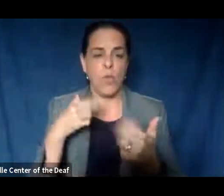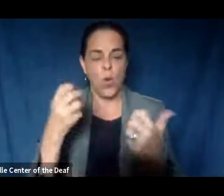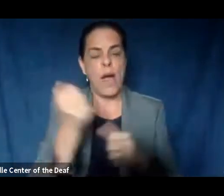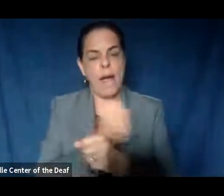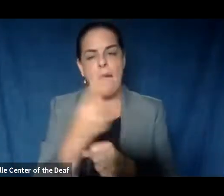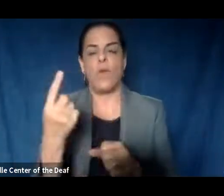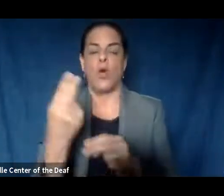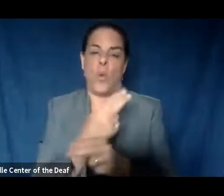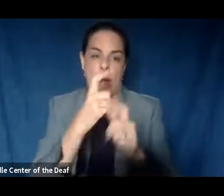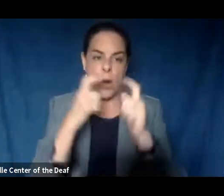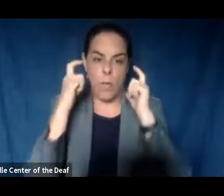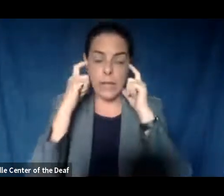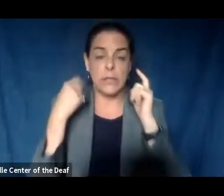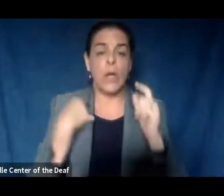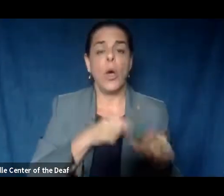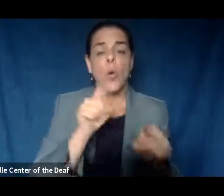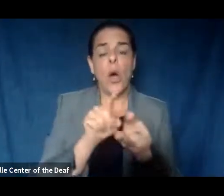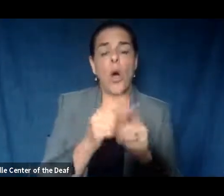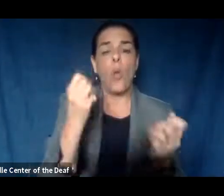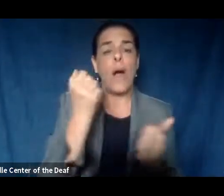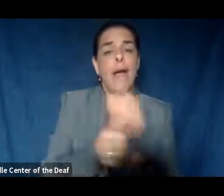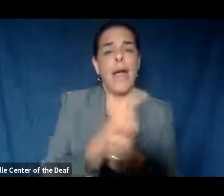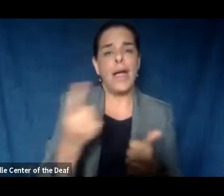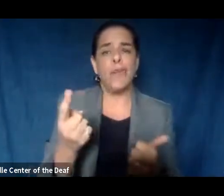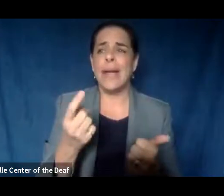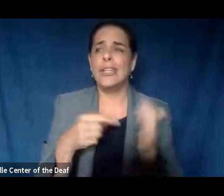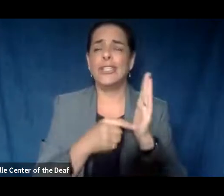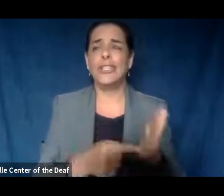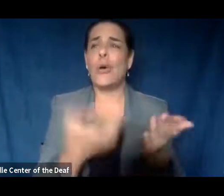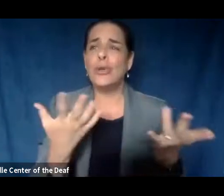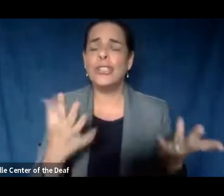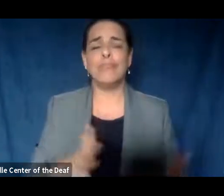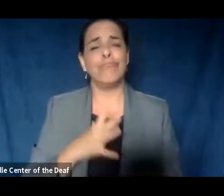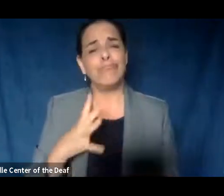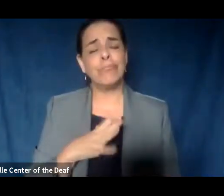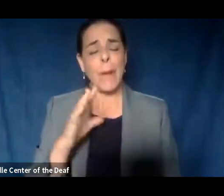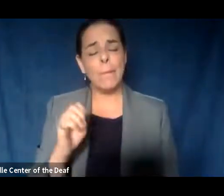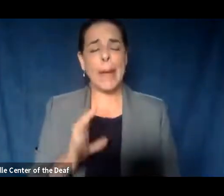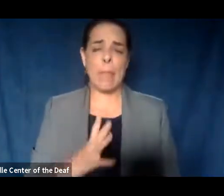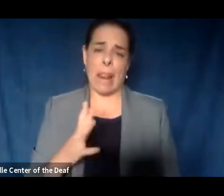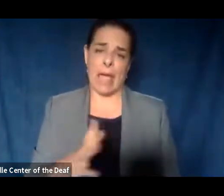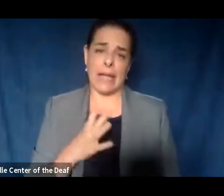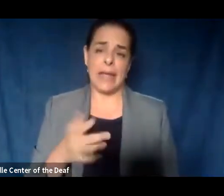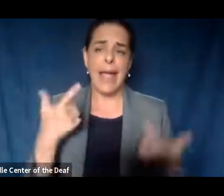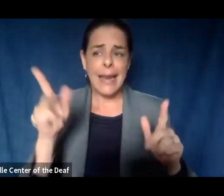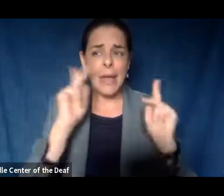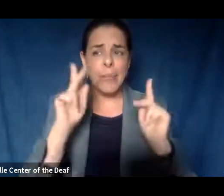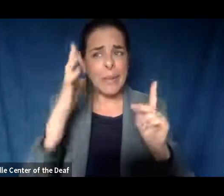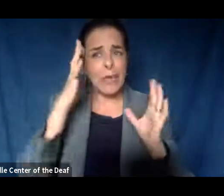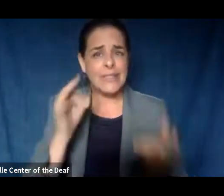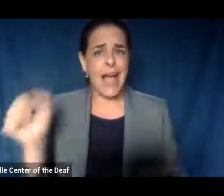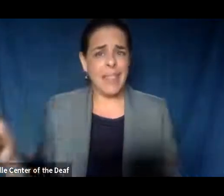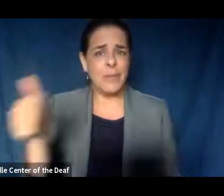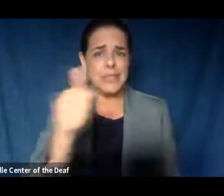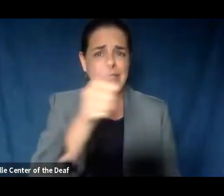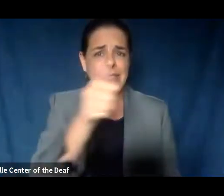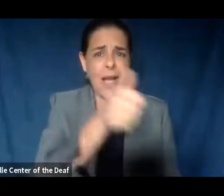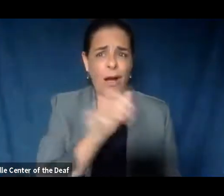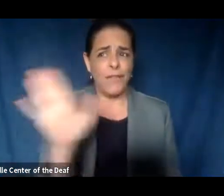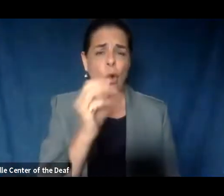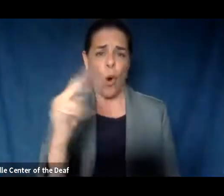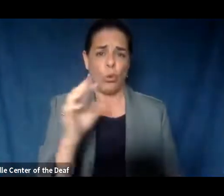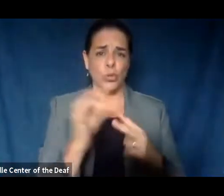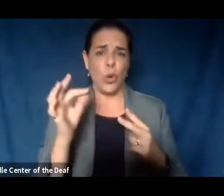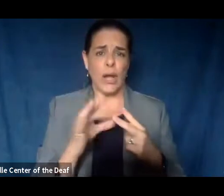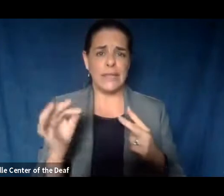be wearing a mask, but we also want everybody to just show some common courtesy and be polite and let people make their own choices. Public health really